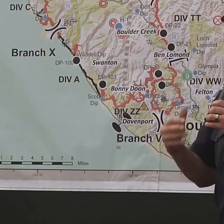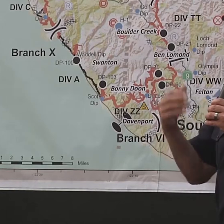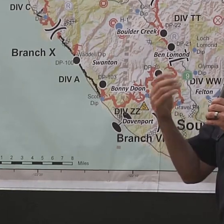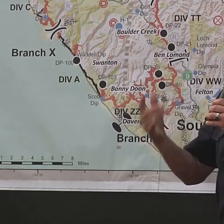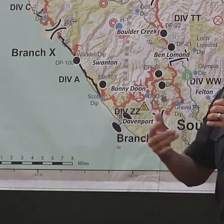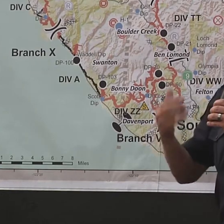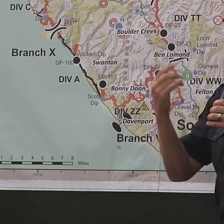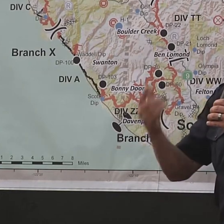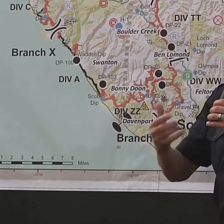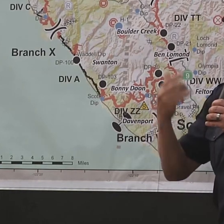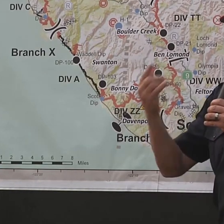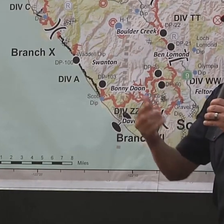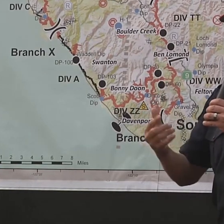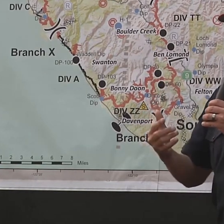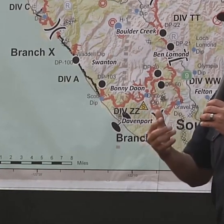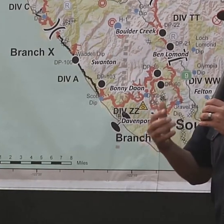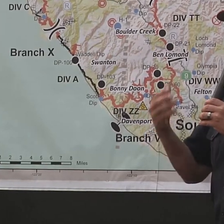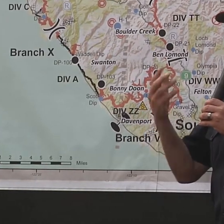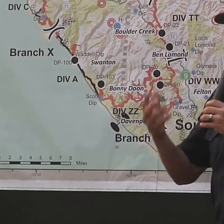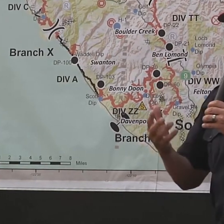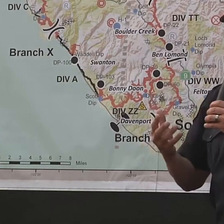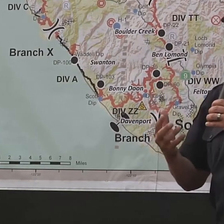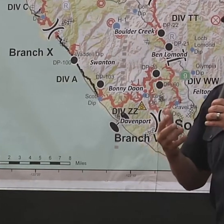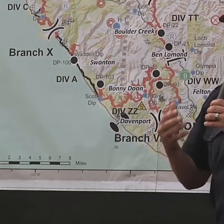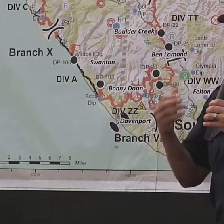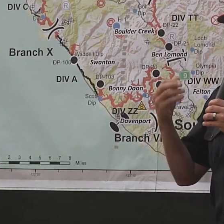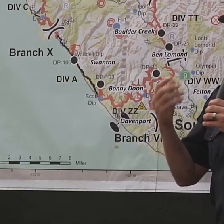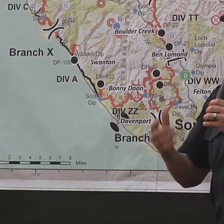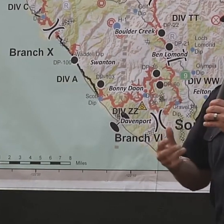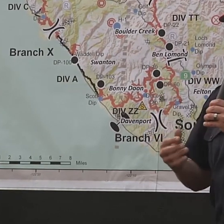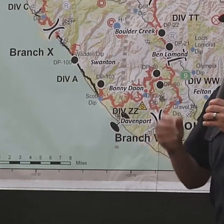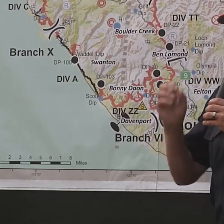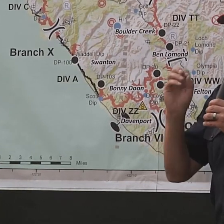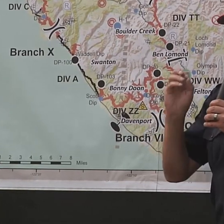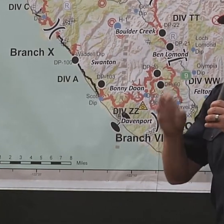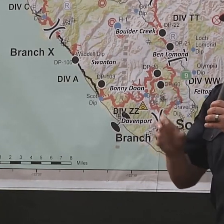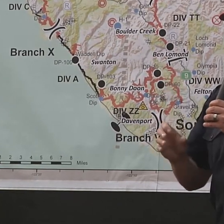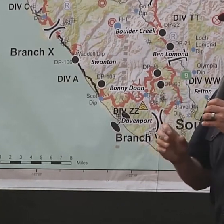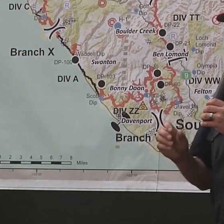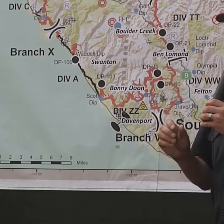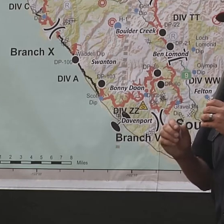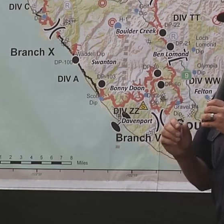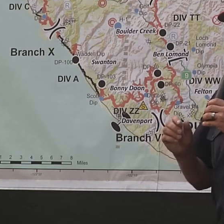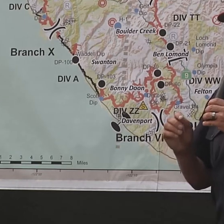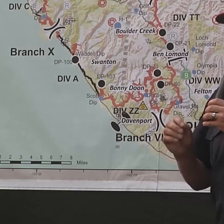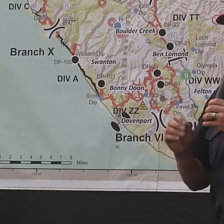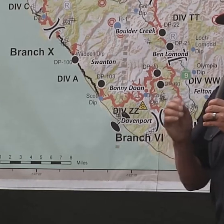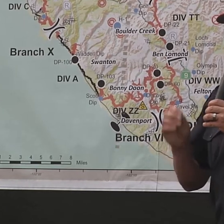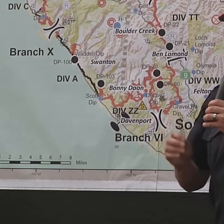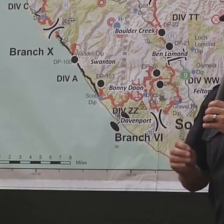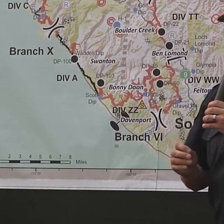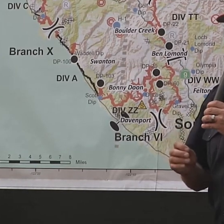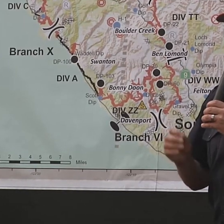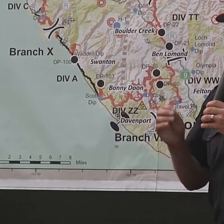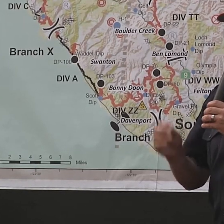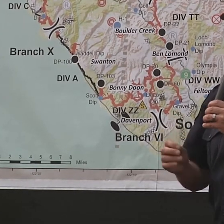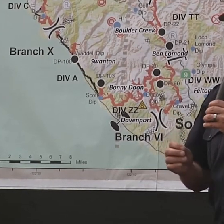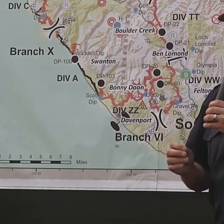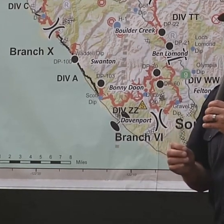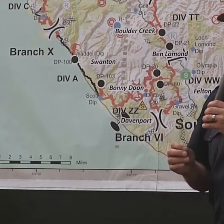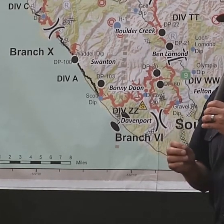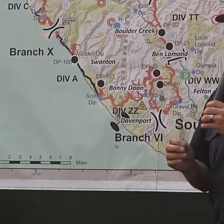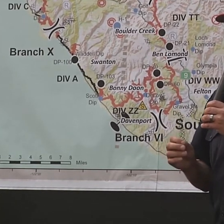challenging areas, the topography, the fuels, and so forth. That's an area that we're working diligently in. We're putting a lot of resources in. It's just really tough,